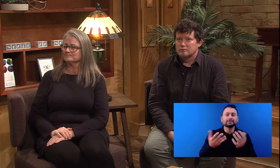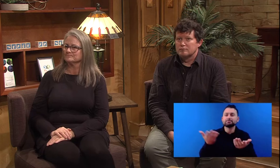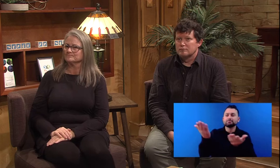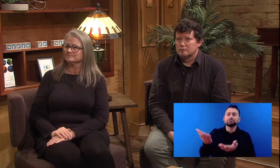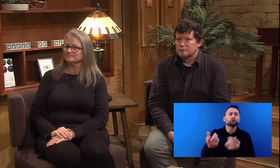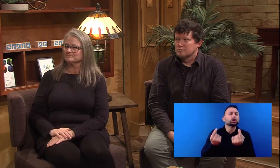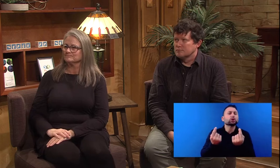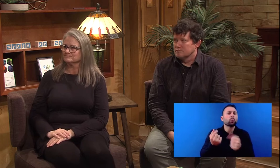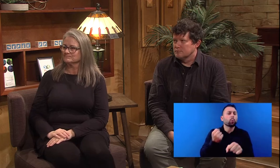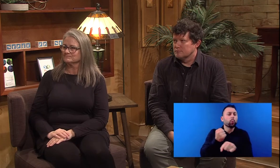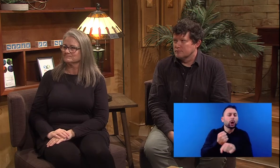Department?